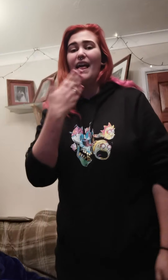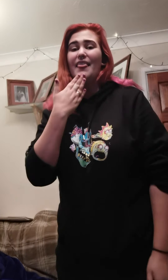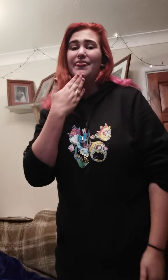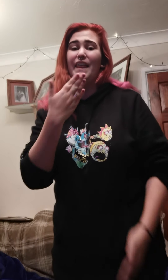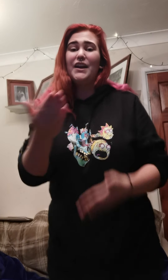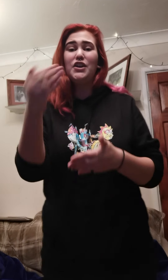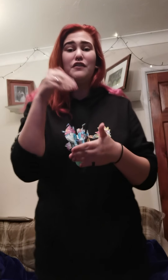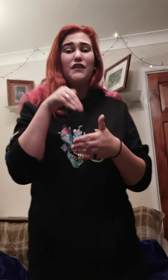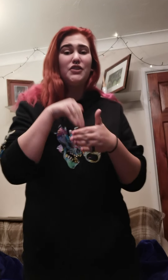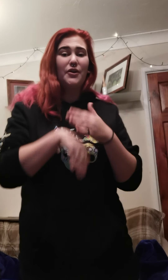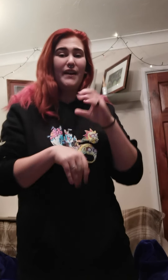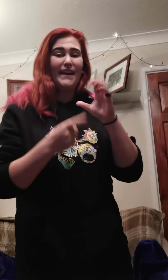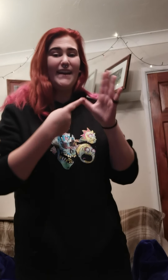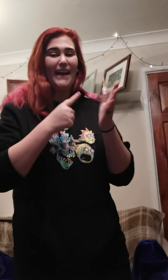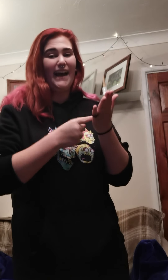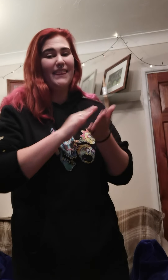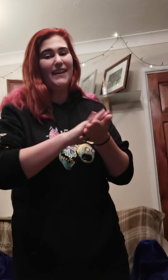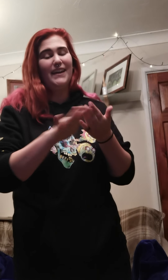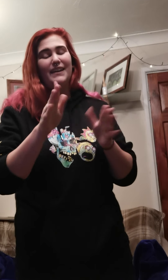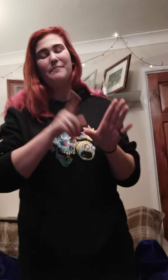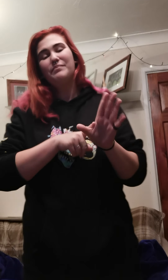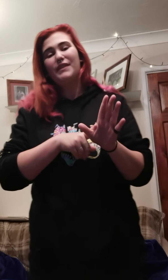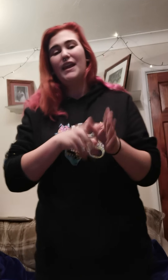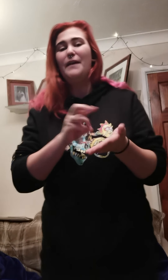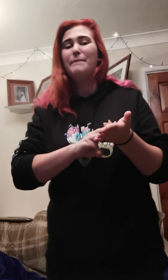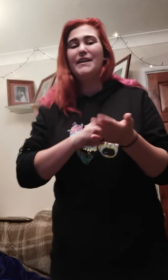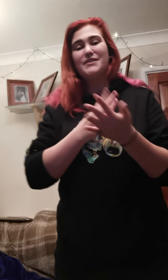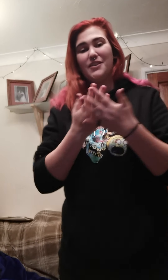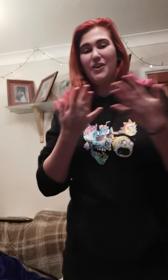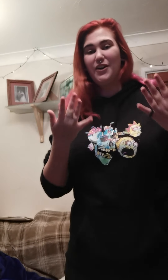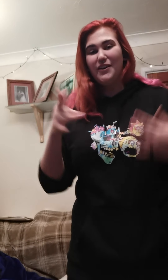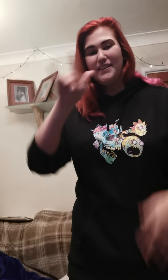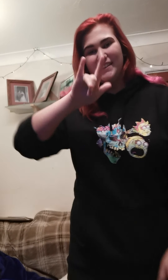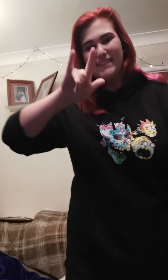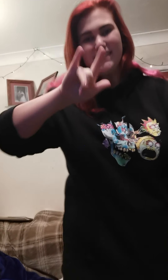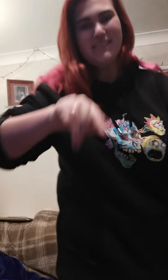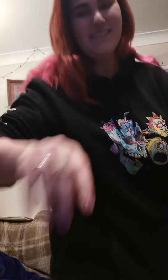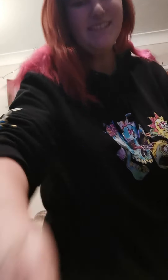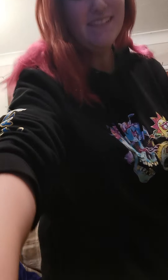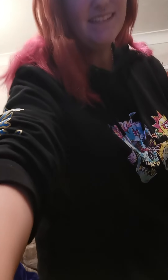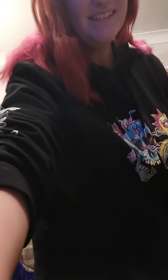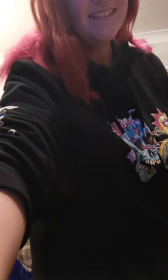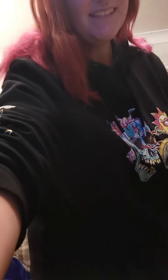Thank you for donating, Cathy It means a lot lot Thank you